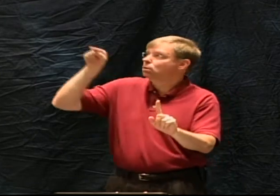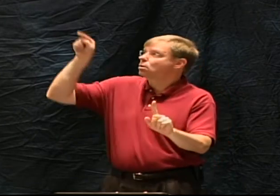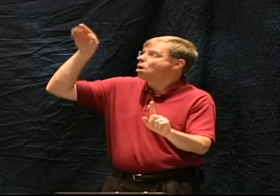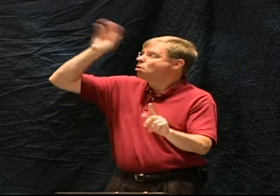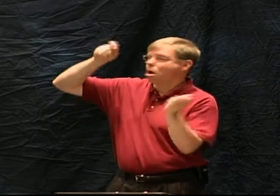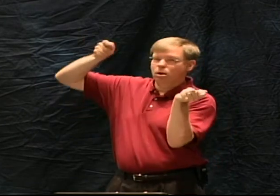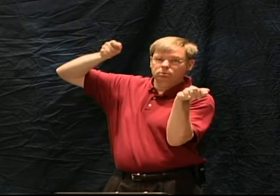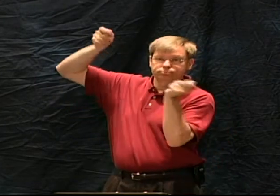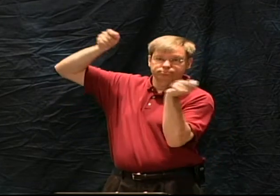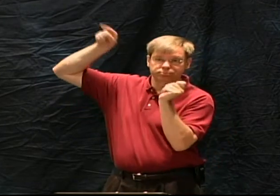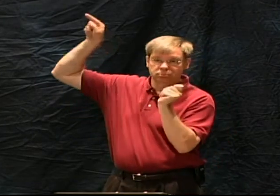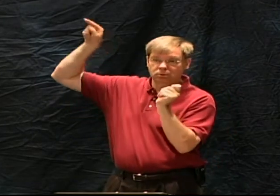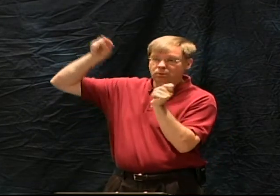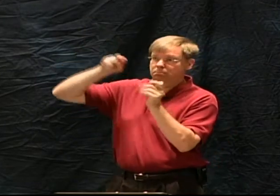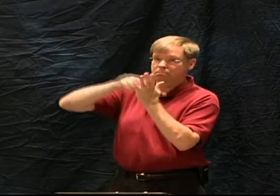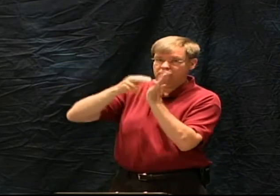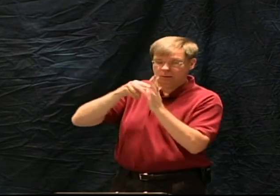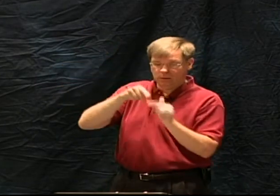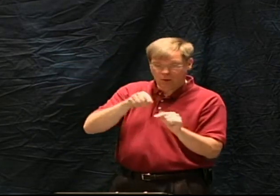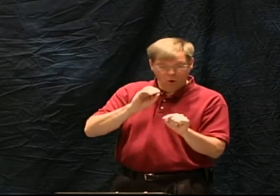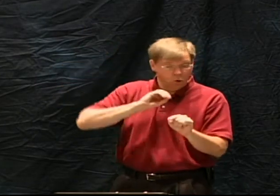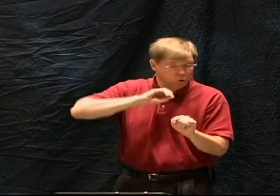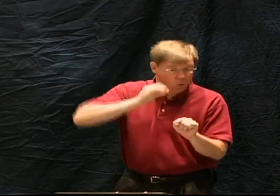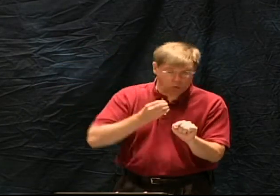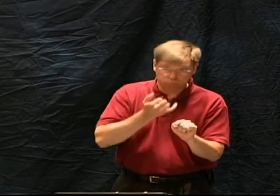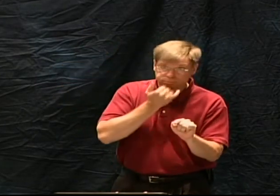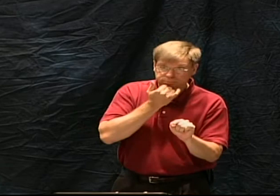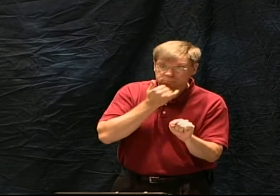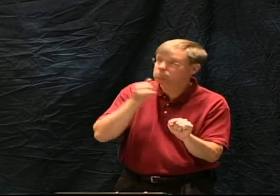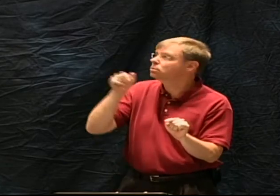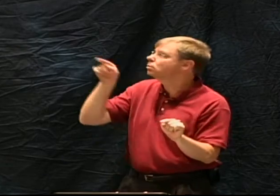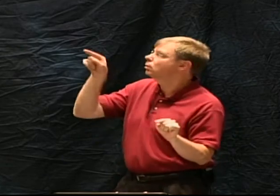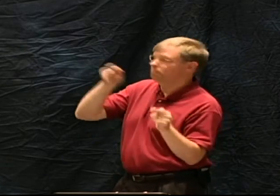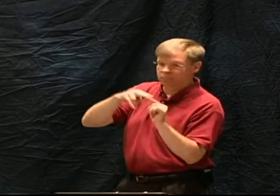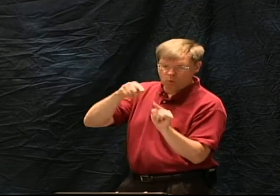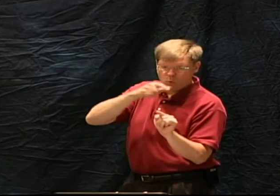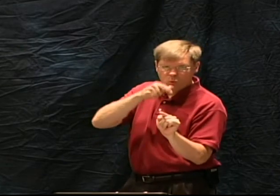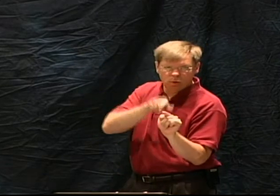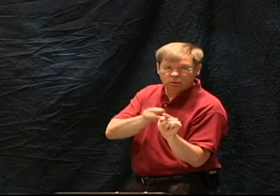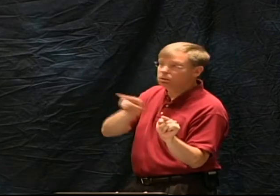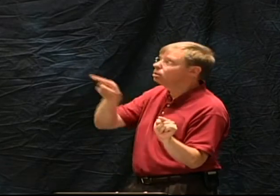who superintended the process of the scriptures being written